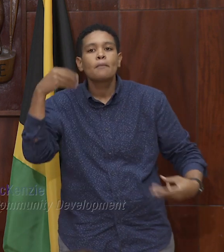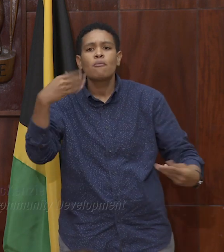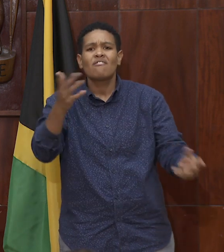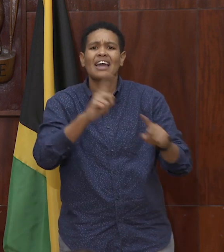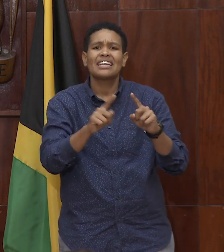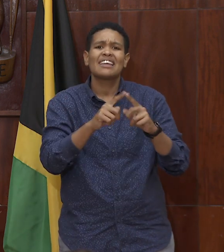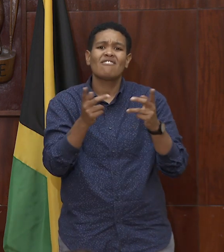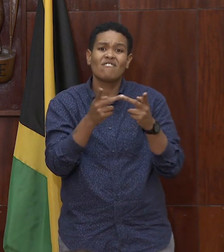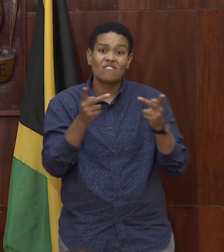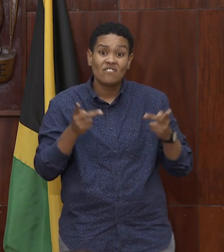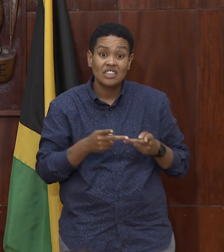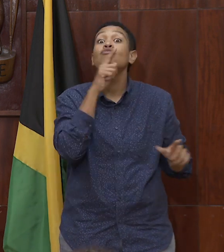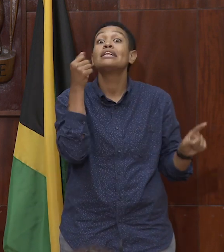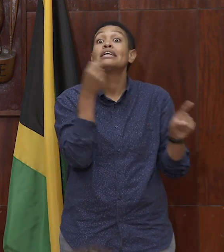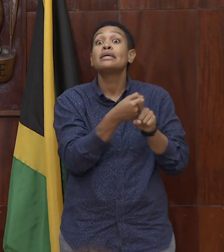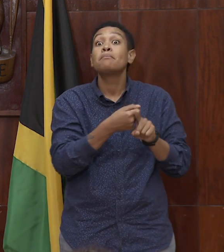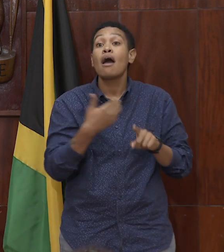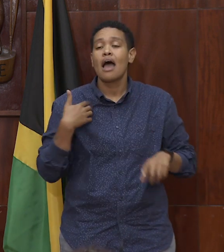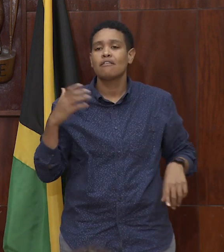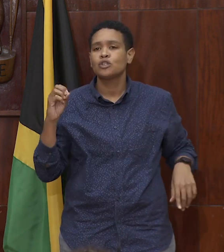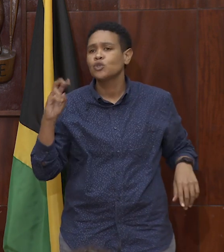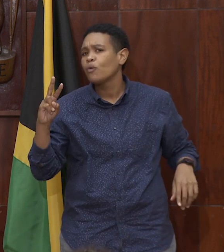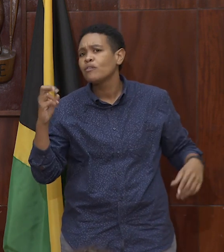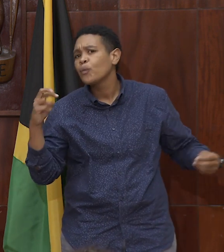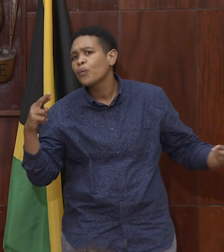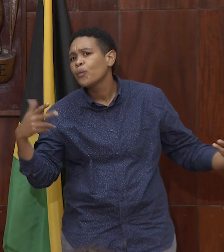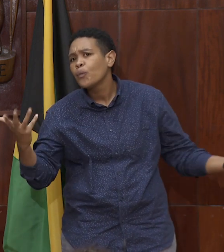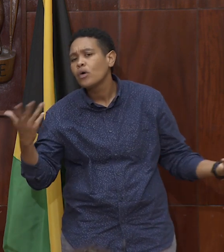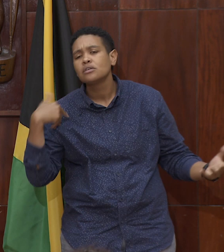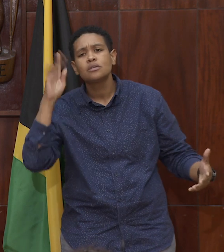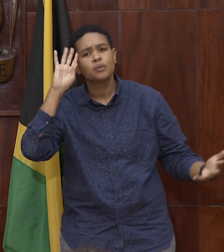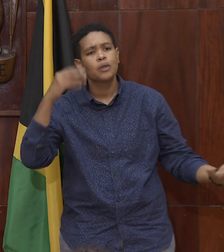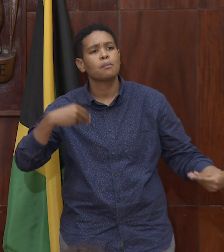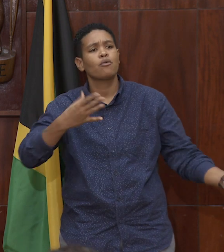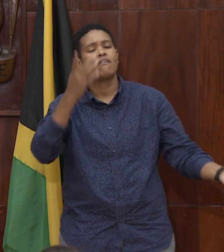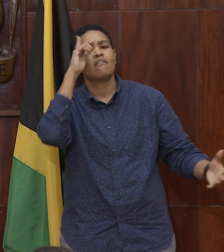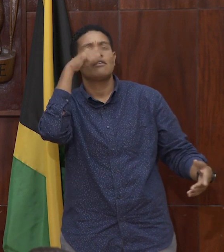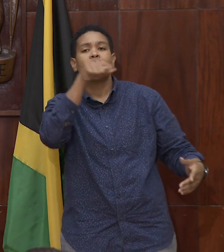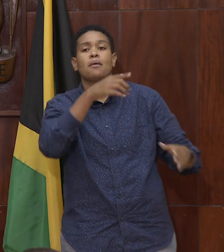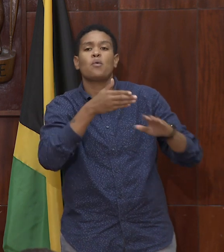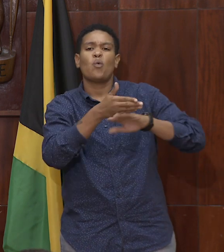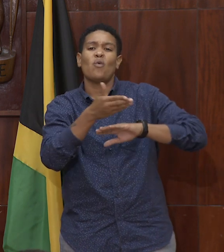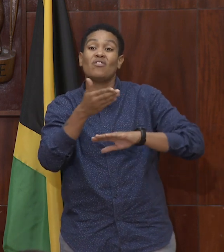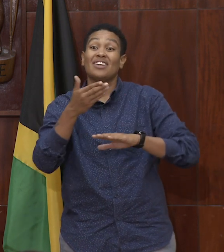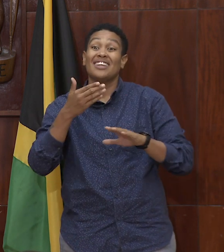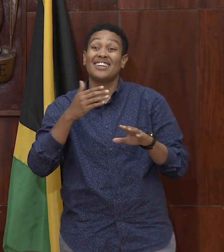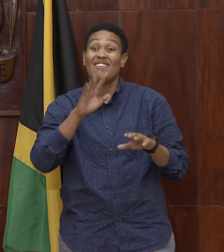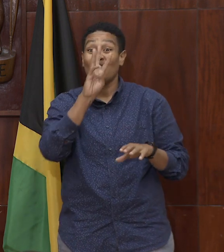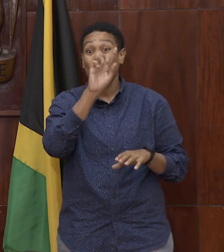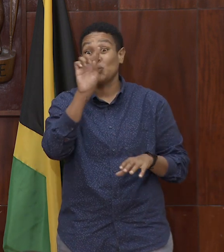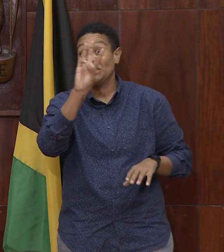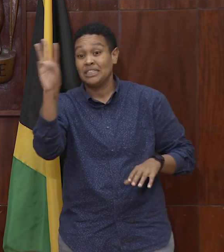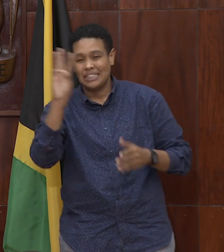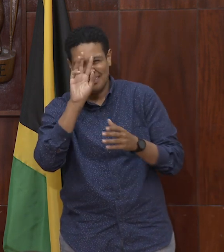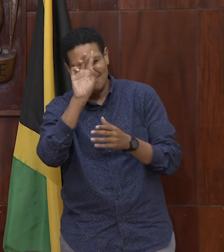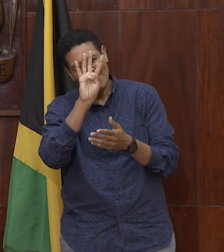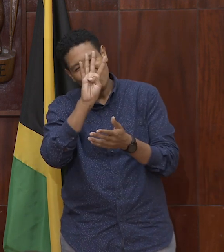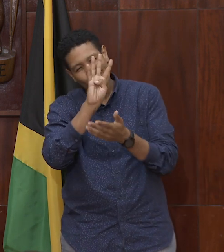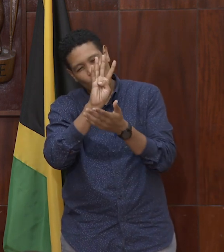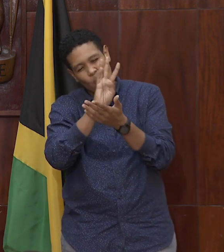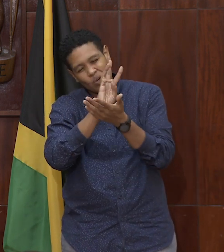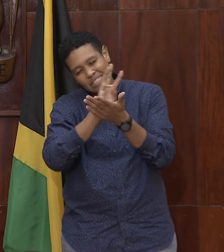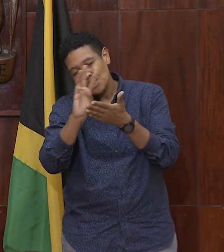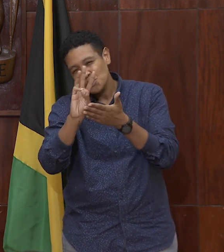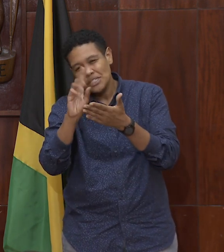facilities at our drop-in centers and we will be providing for them over the next four to six weeks on a